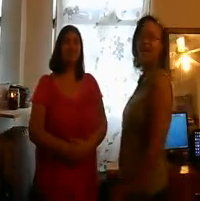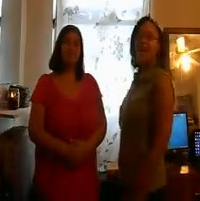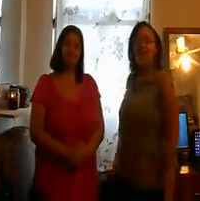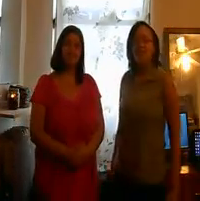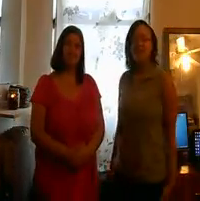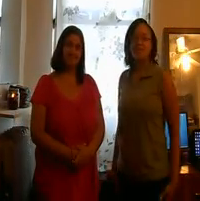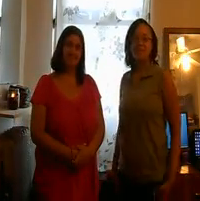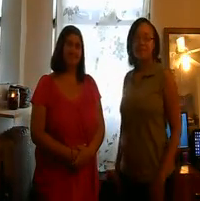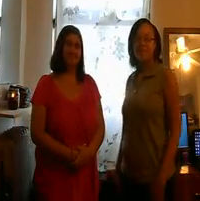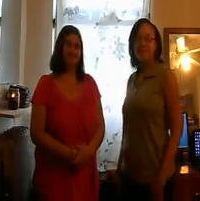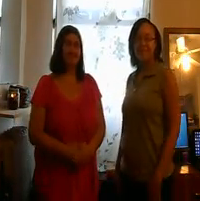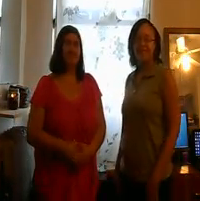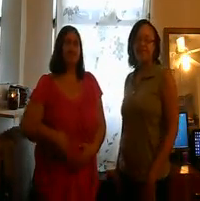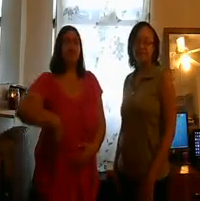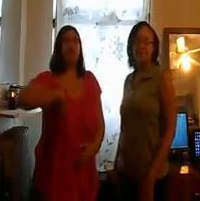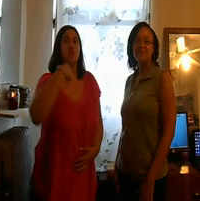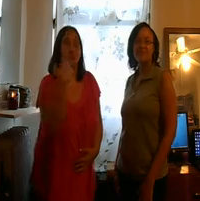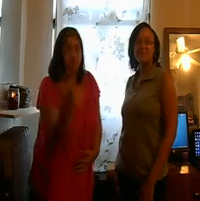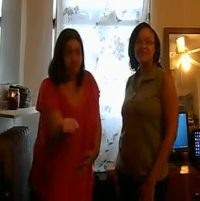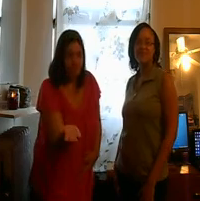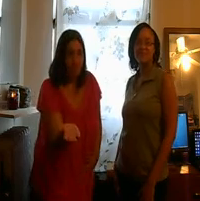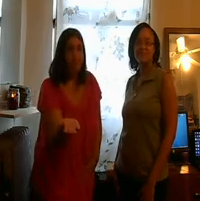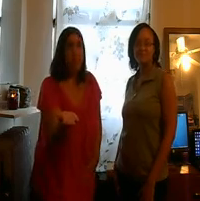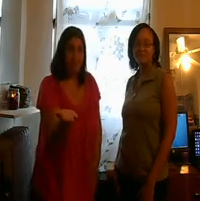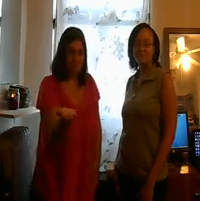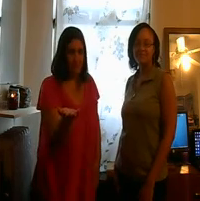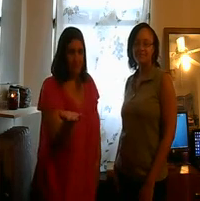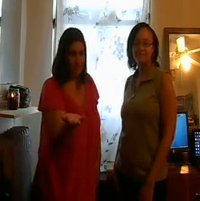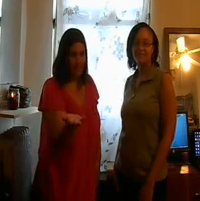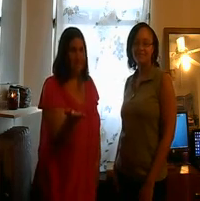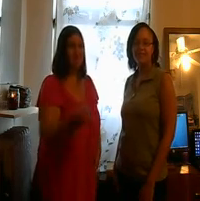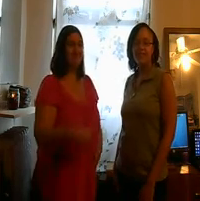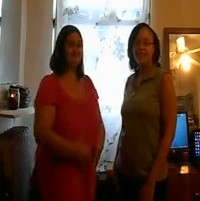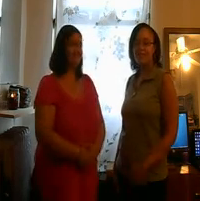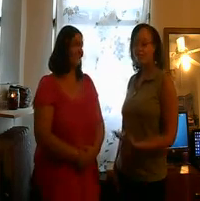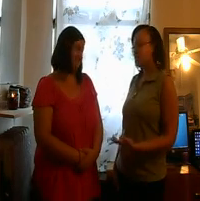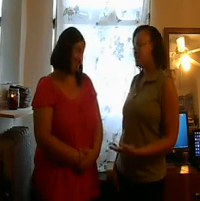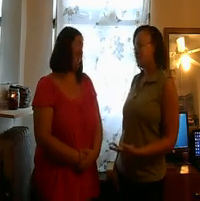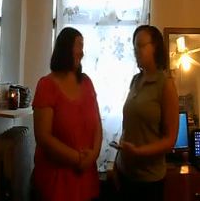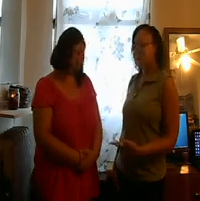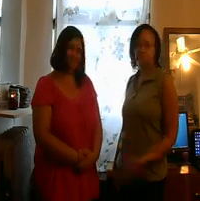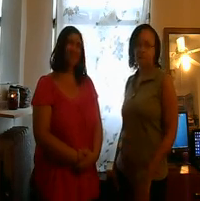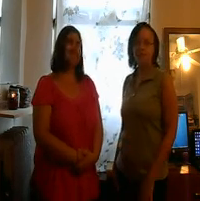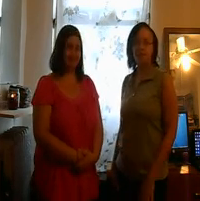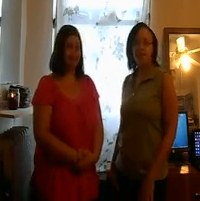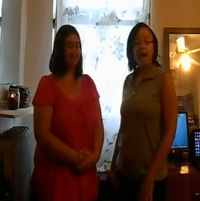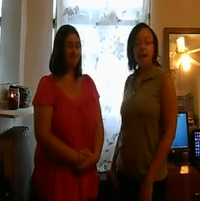Hola, my name is Emilia. Shalom, my name is Meredith. There's so many differences between us. I'm